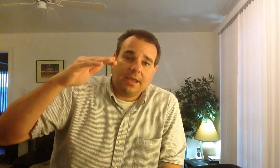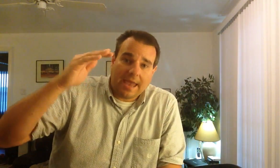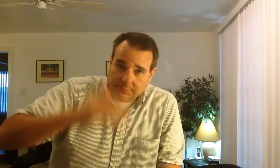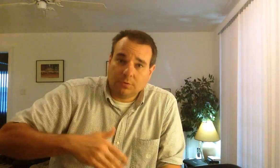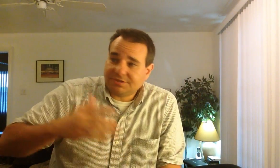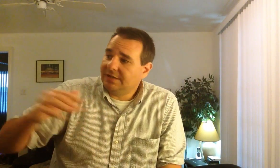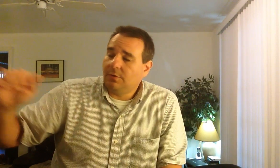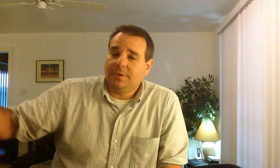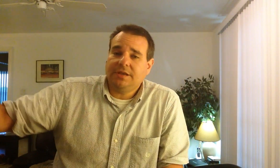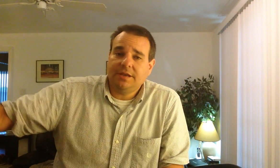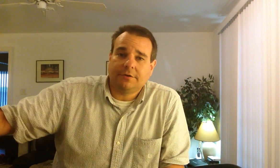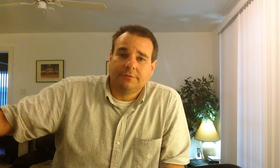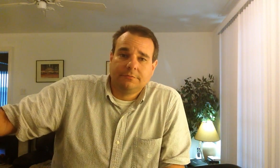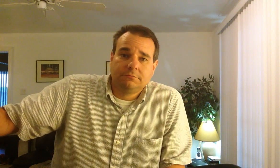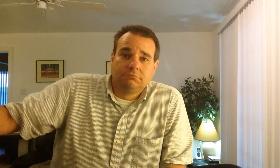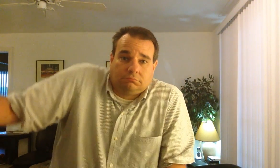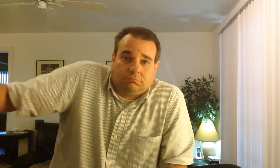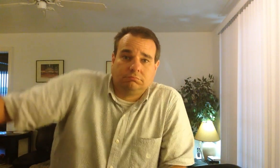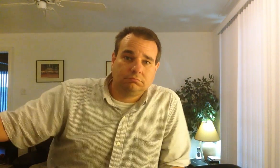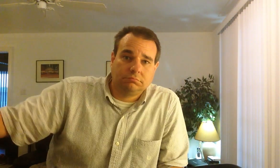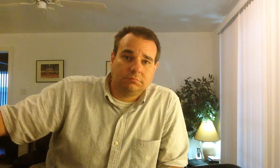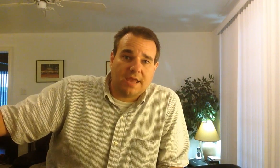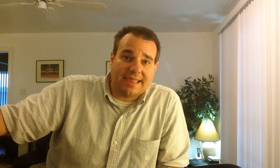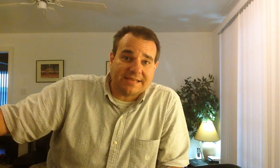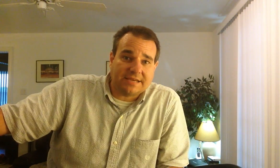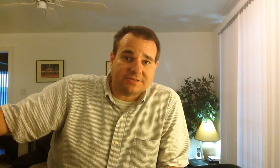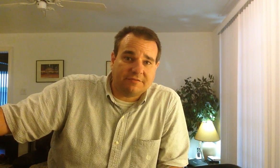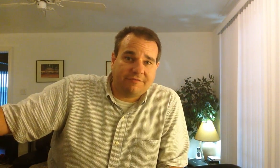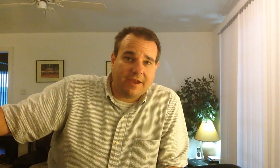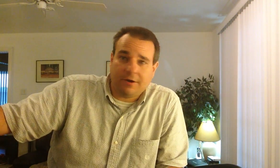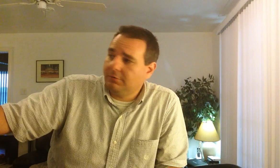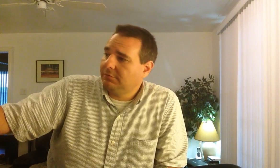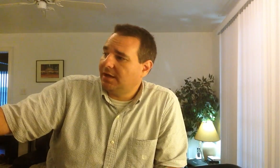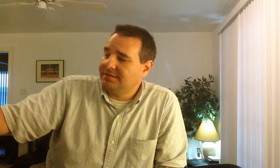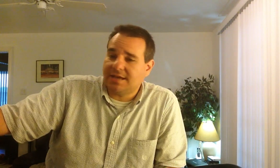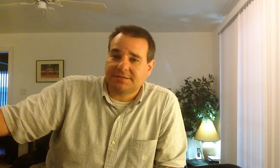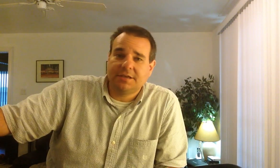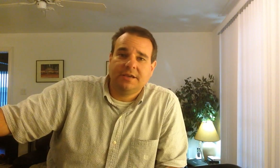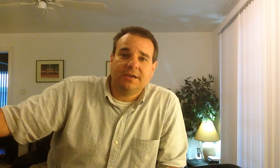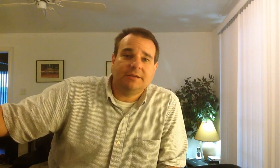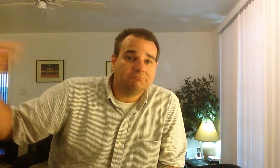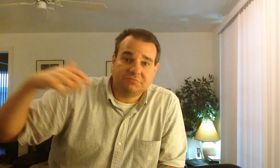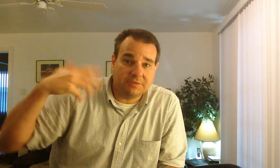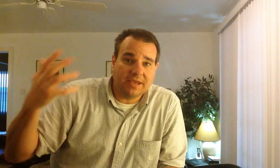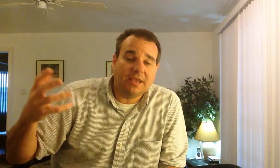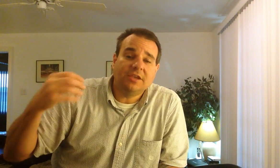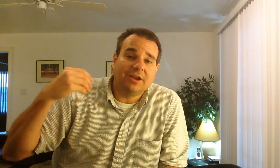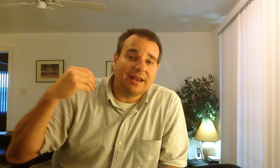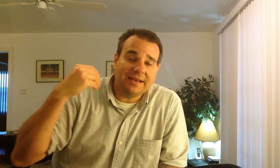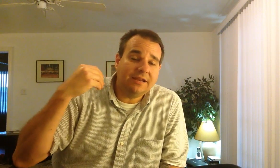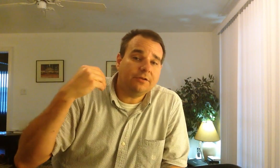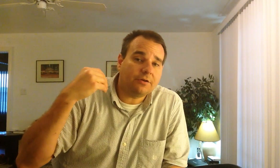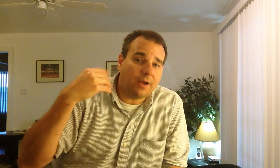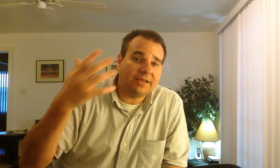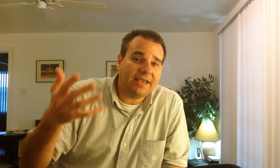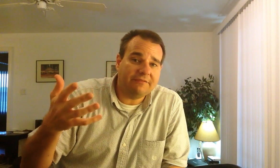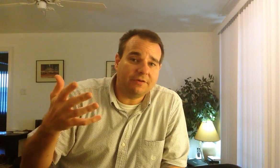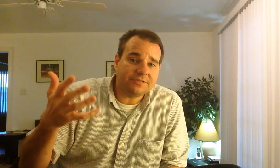And we'll see what we can hear. And that sounds like a fair test to me. You're going to need quality headphones,